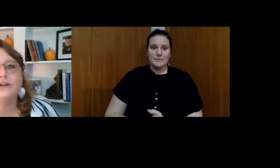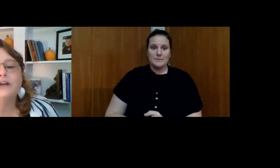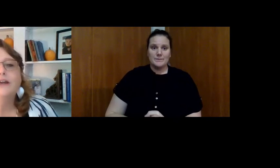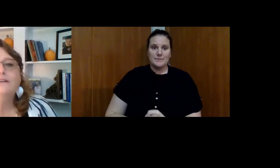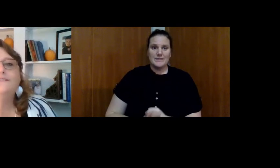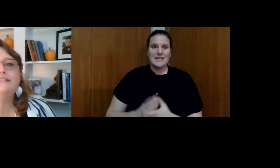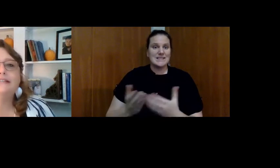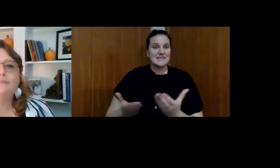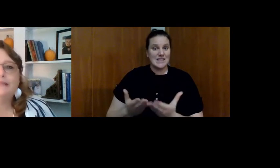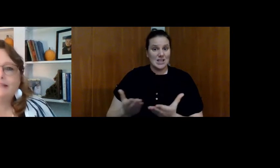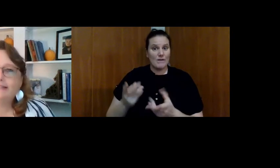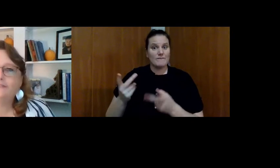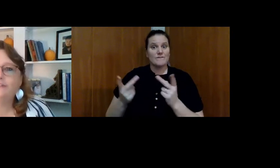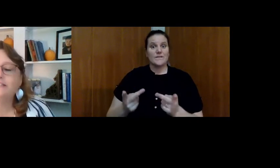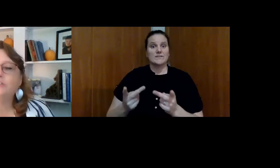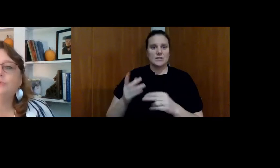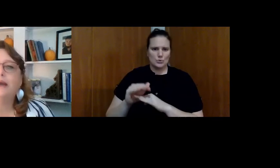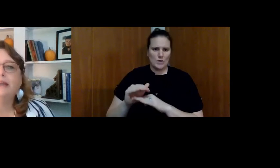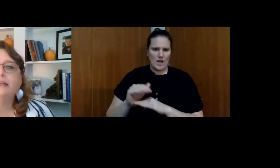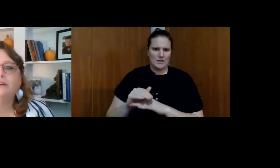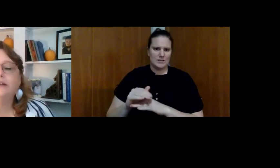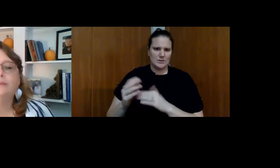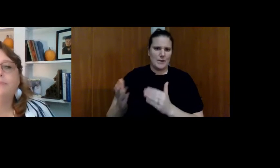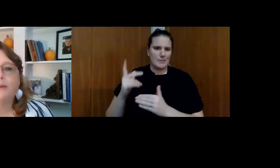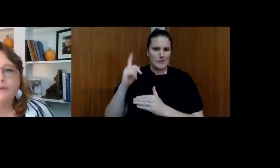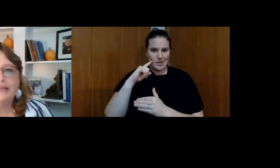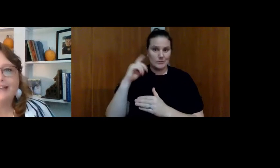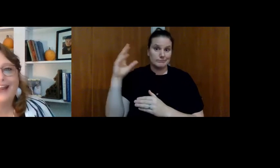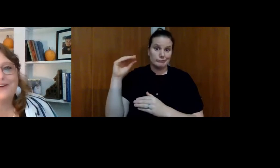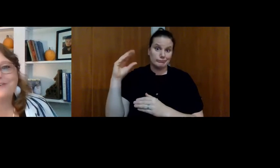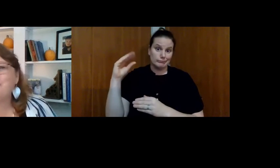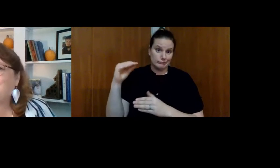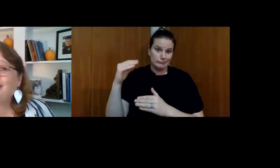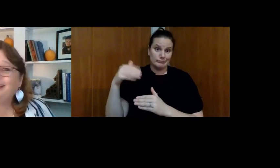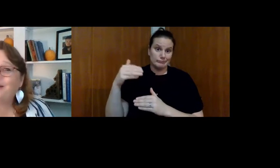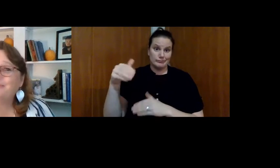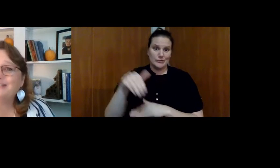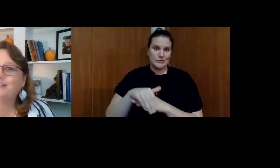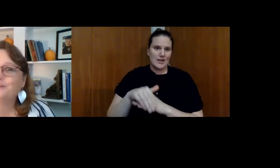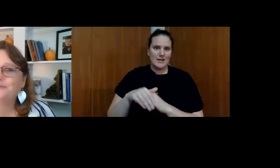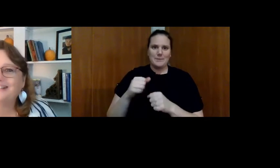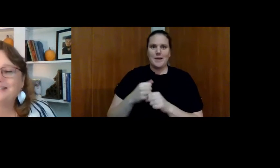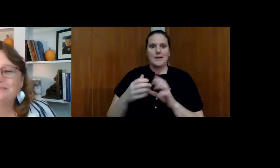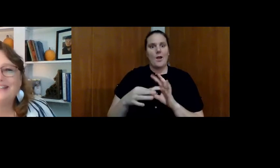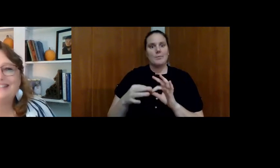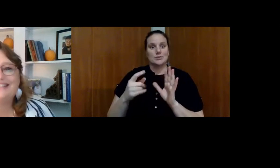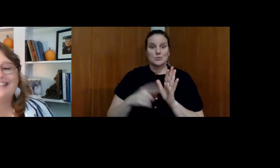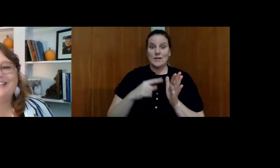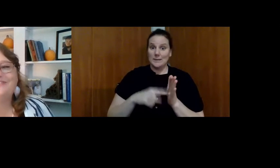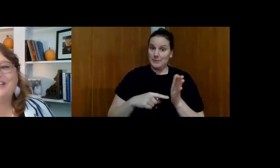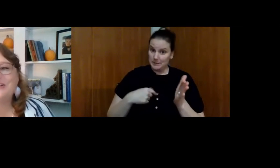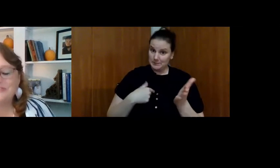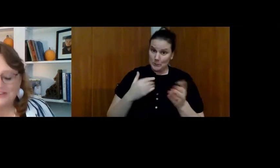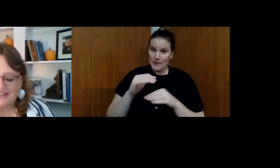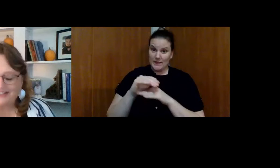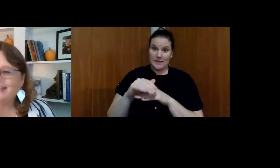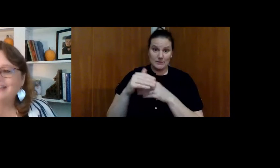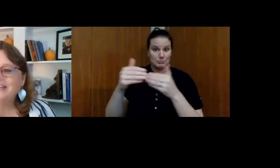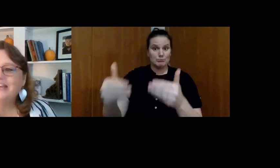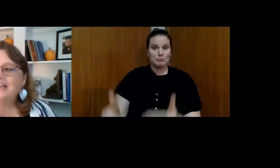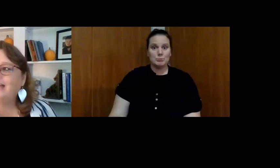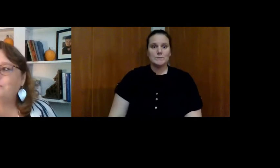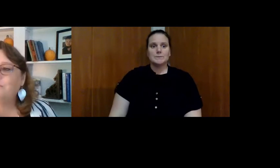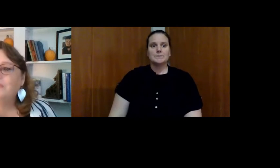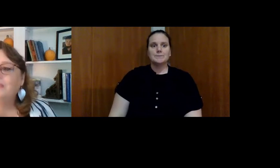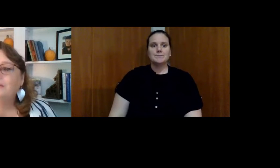he's here visiting me this evening. So you might hear him popping in and out or making comments and correcting me as the evening goes on.